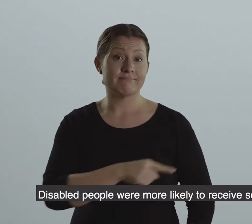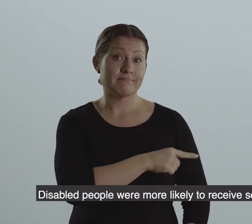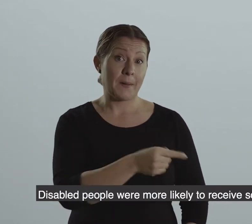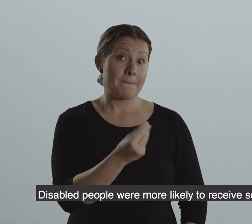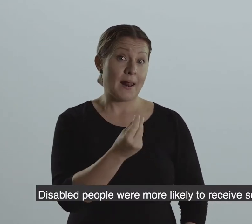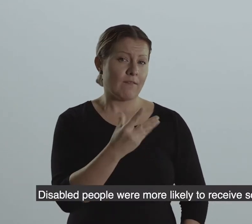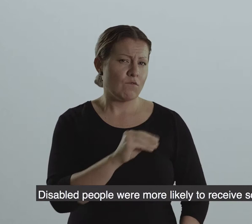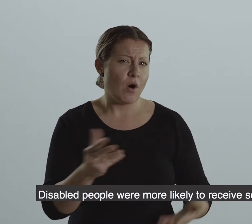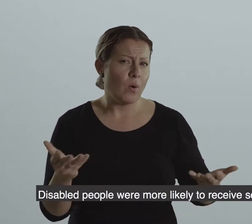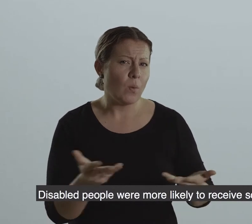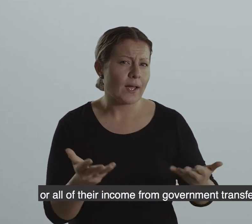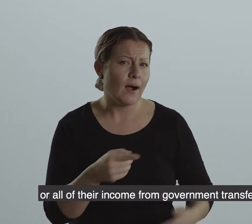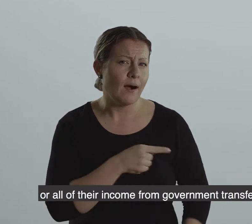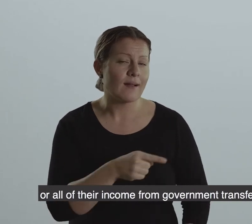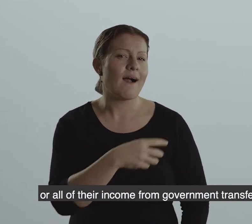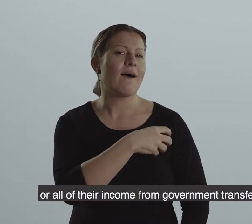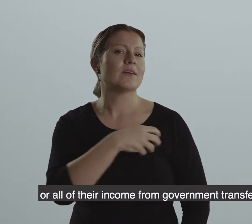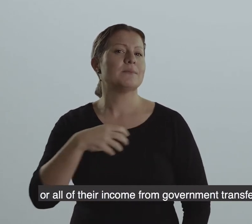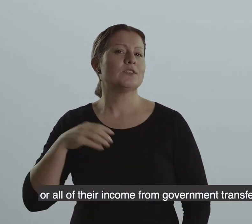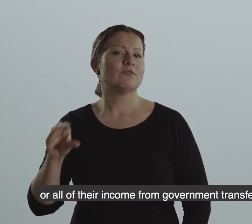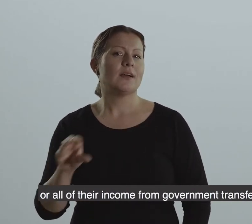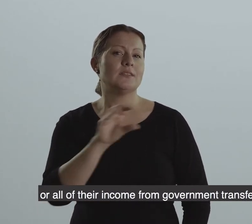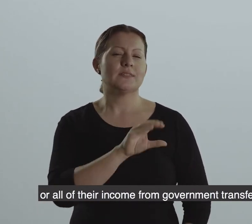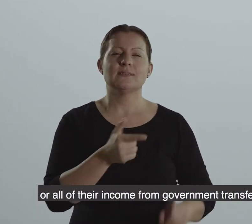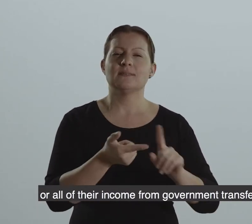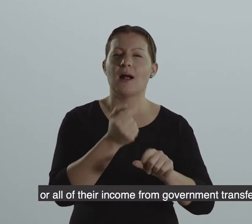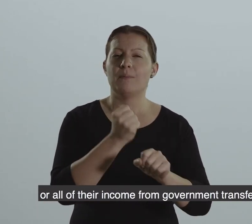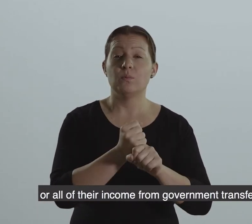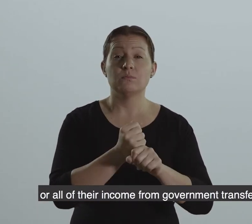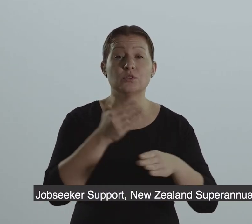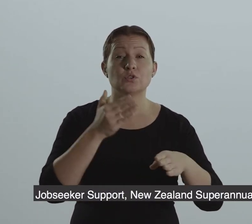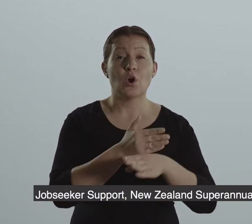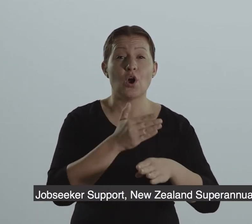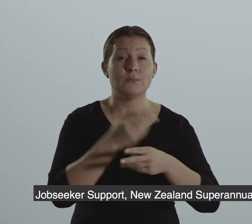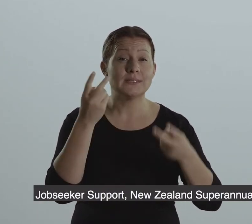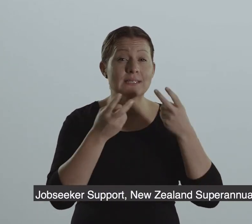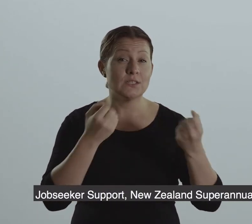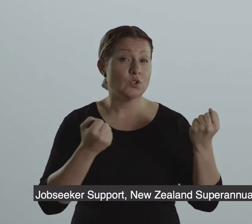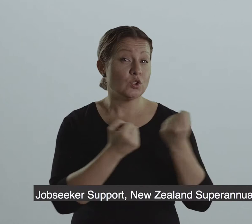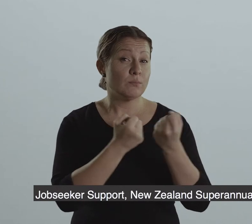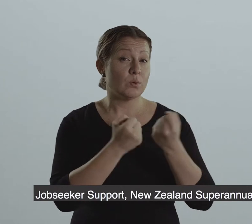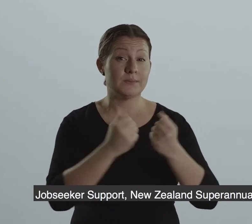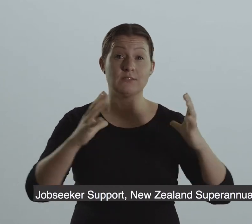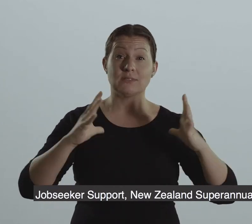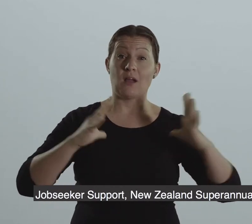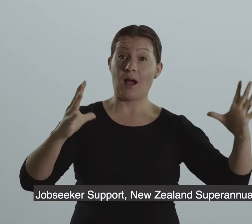people. Disabled people were more likely to receive some or all of their income from government transfers, such as